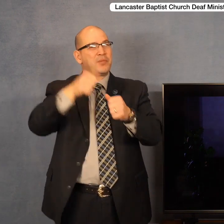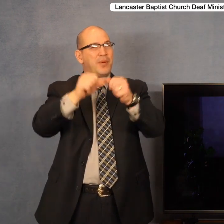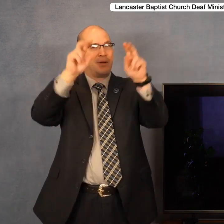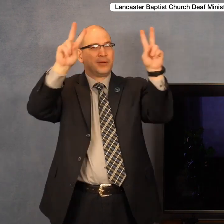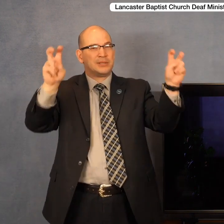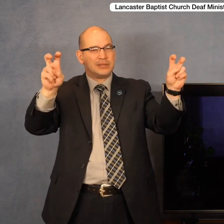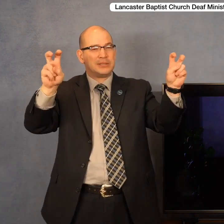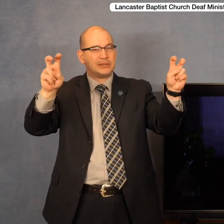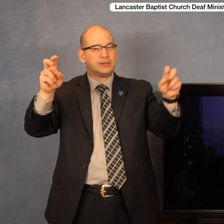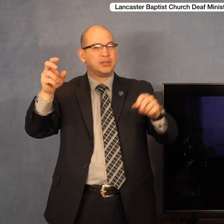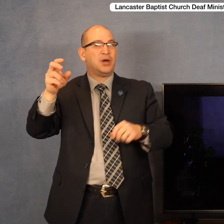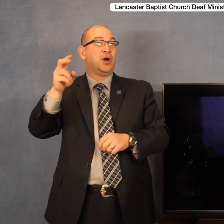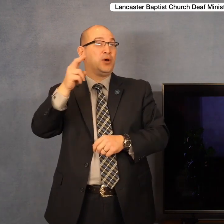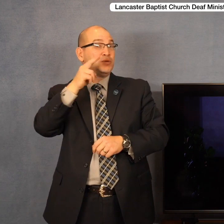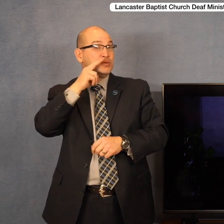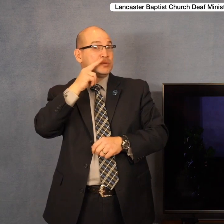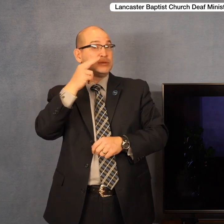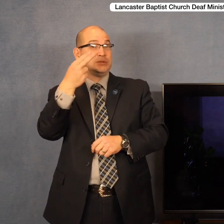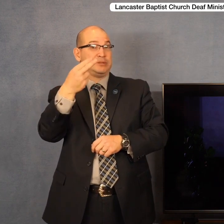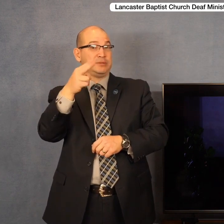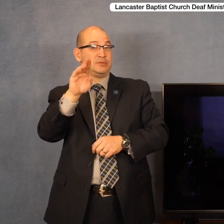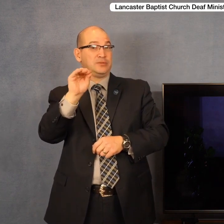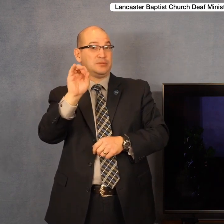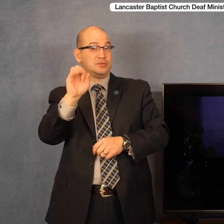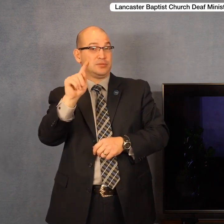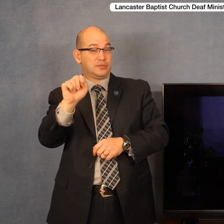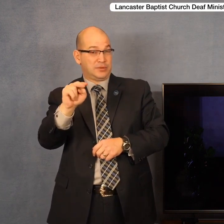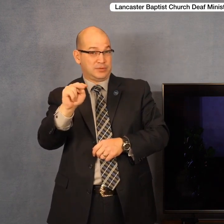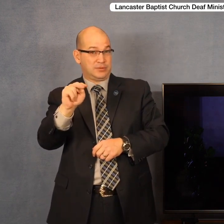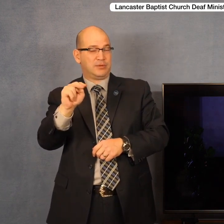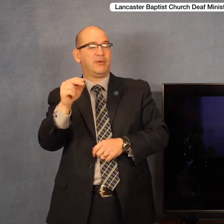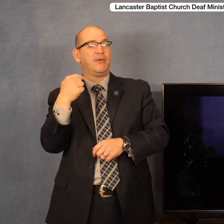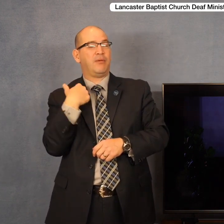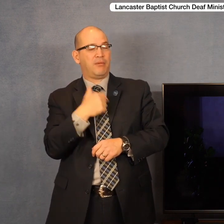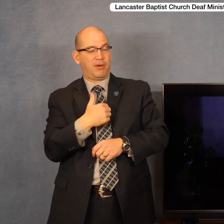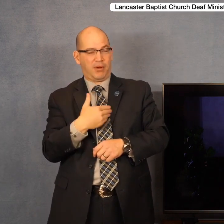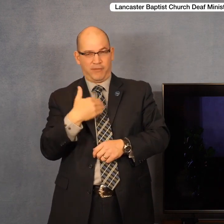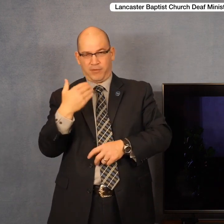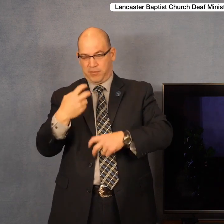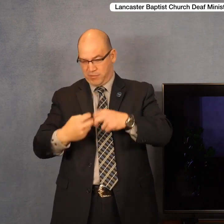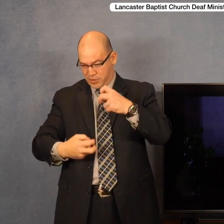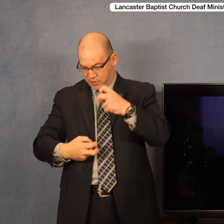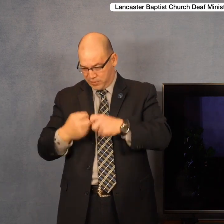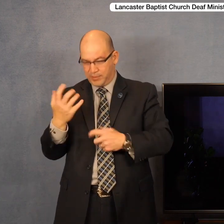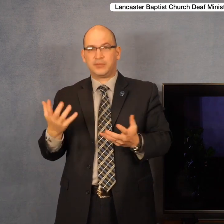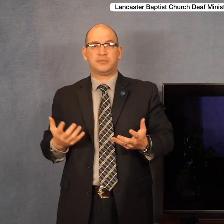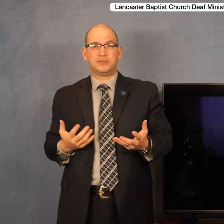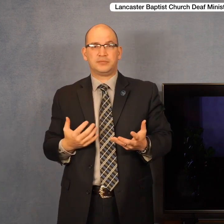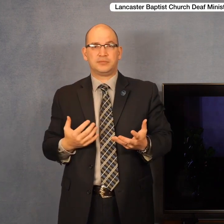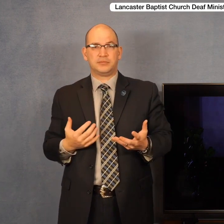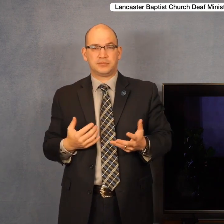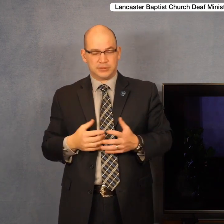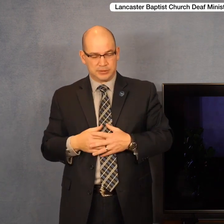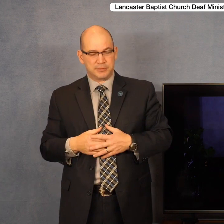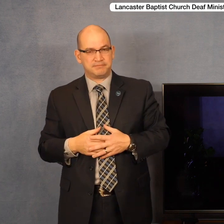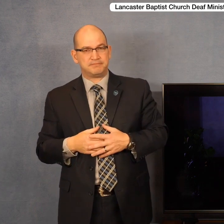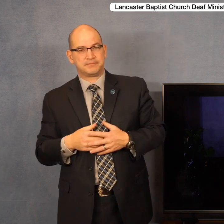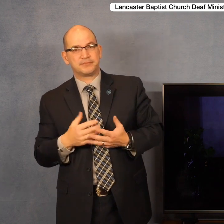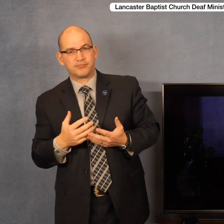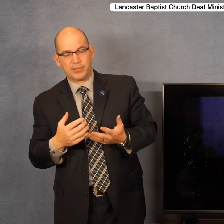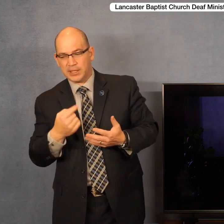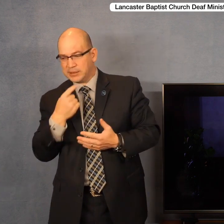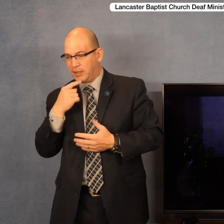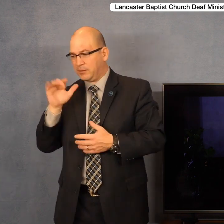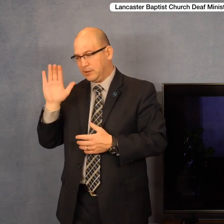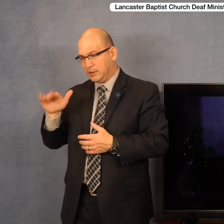Mission Control did not understand what he was saying. And so, again, Commander Jim Lovell gave the words,